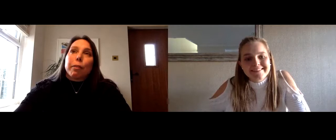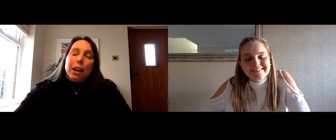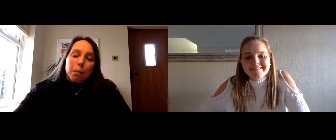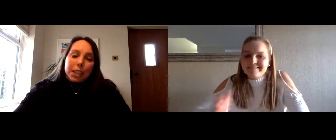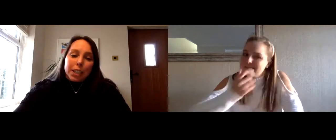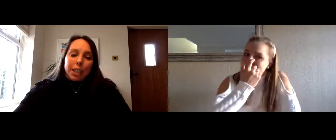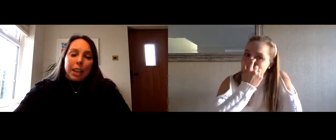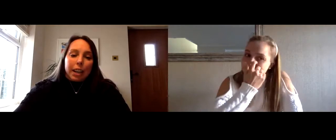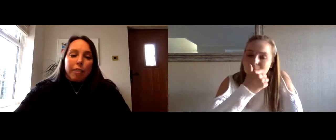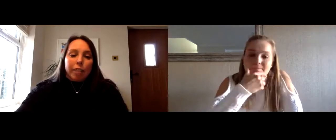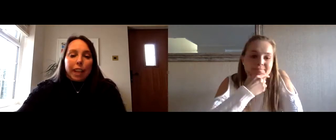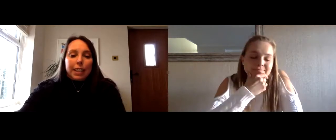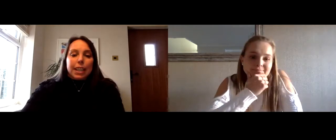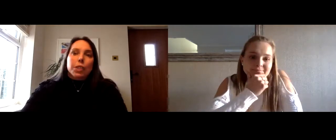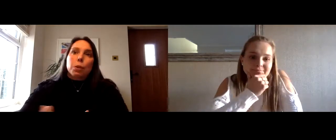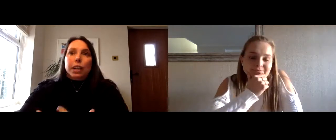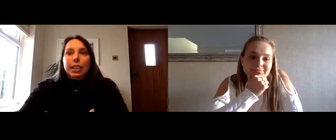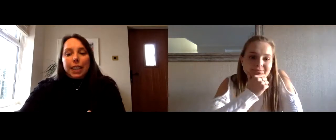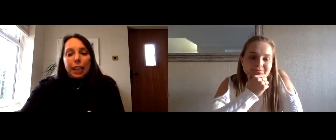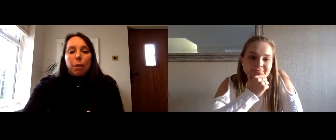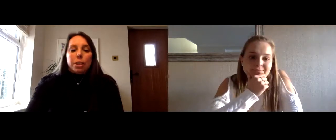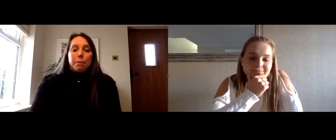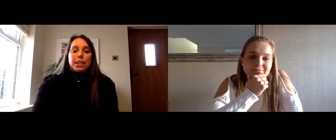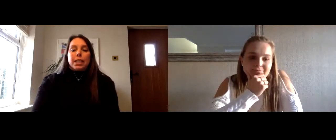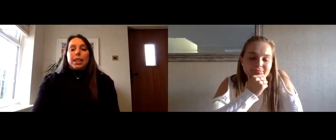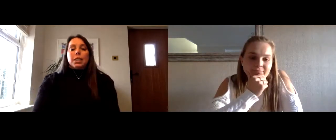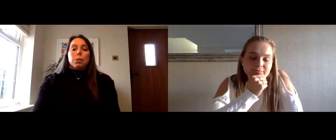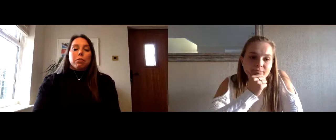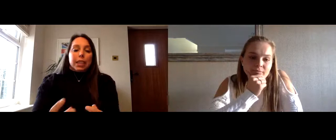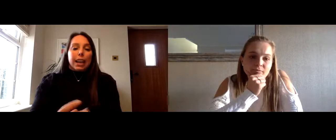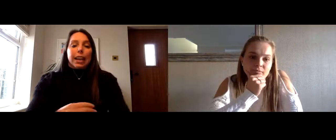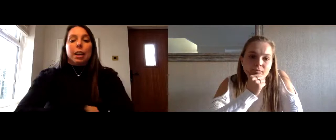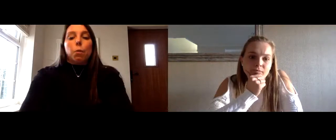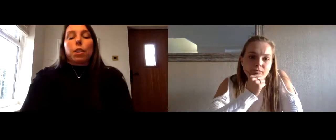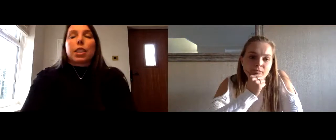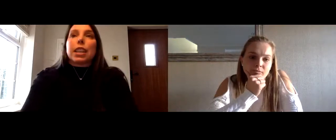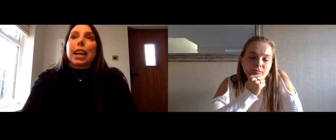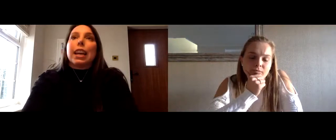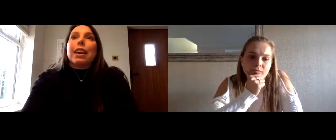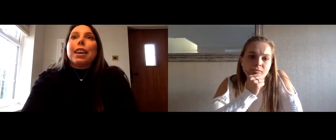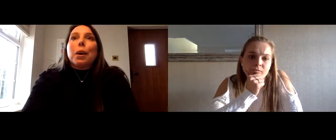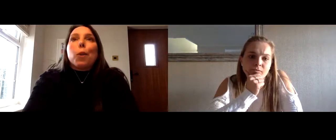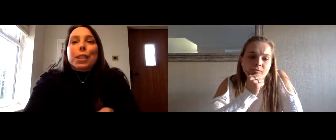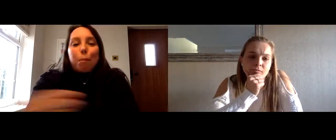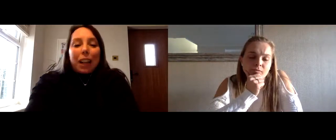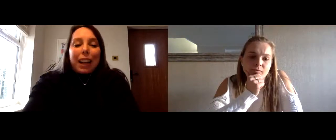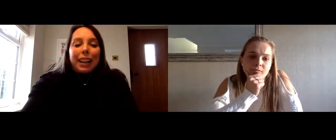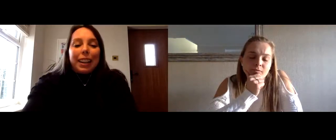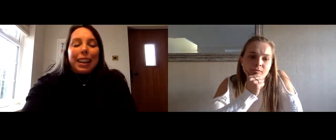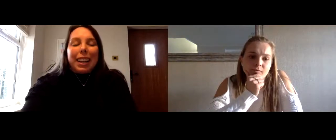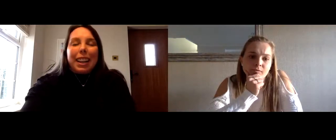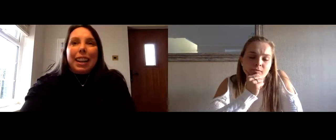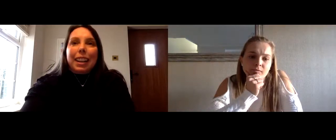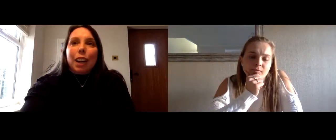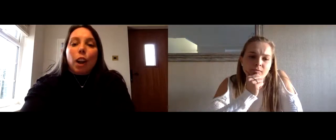home from that competition and kind of reflected do i continue with gymnastics do i retire what's the what's the plan